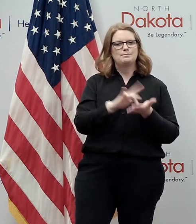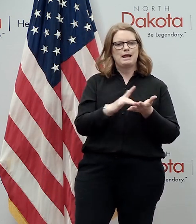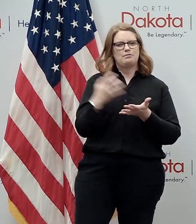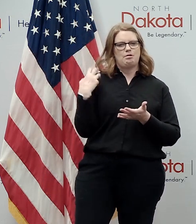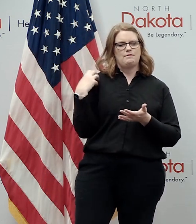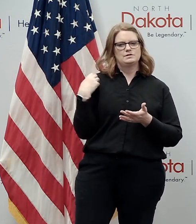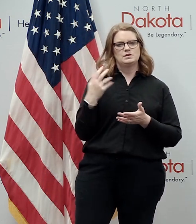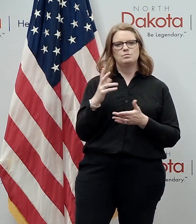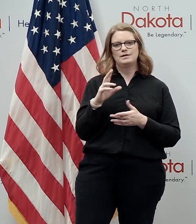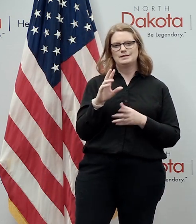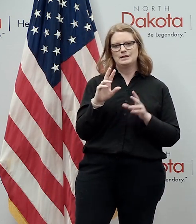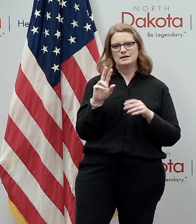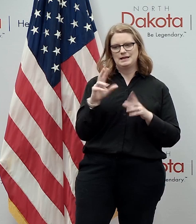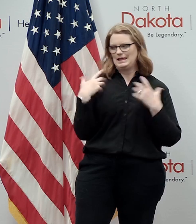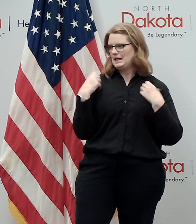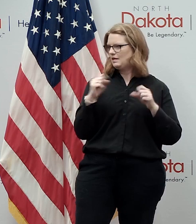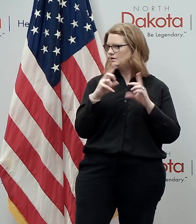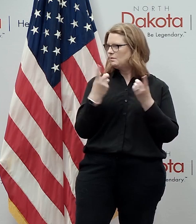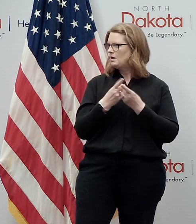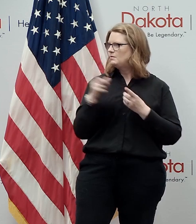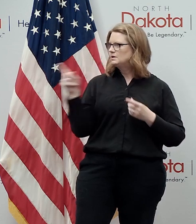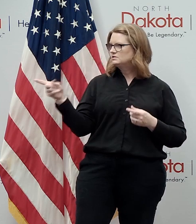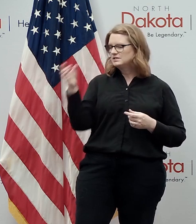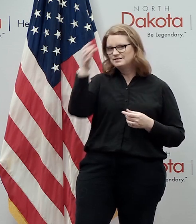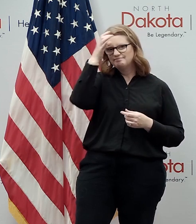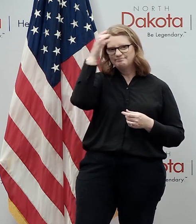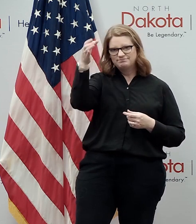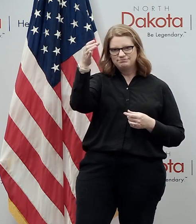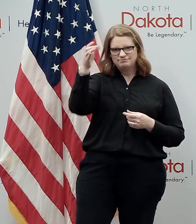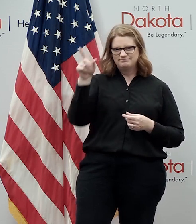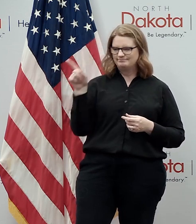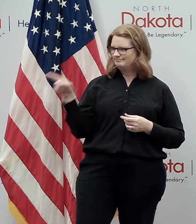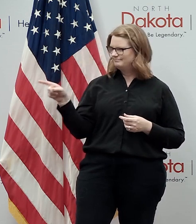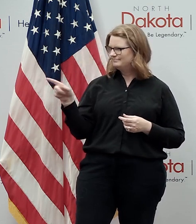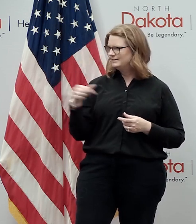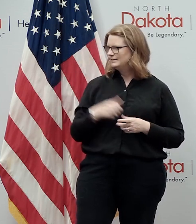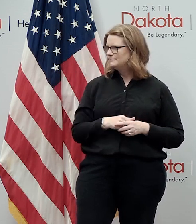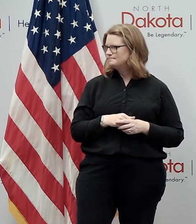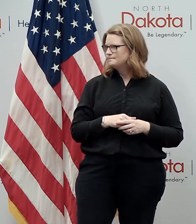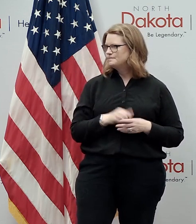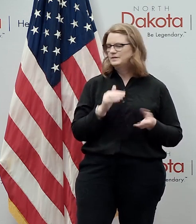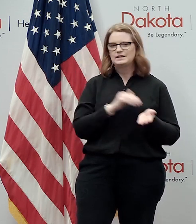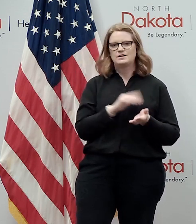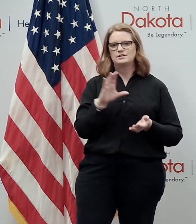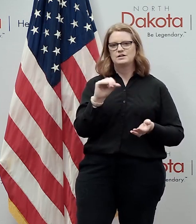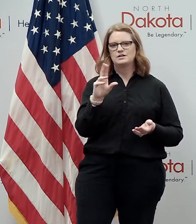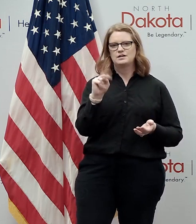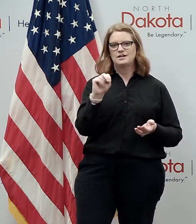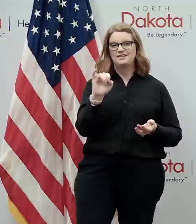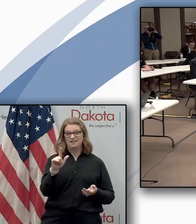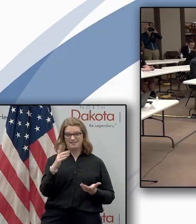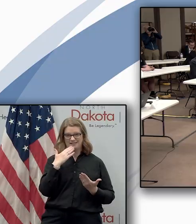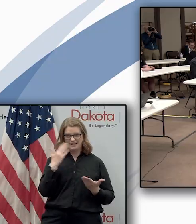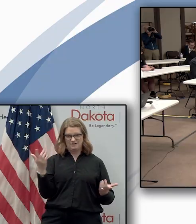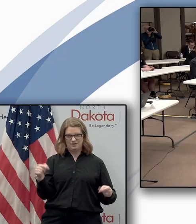about immunizations and well checks she knows this well from her own practice but again uh dr connell great to have you here